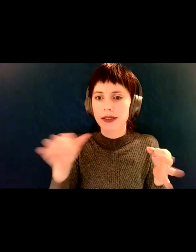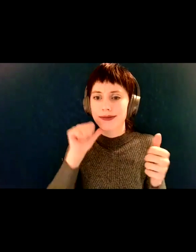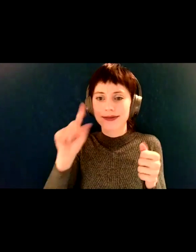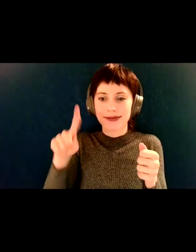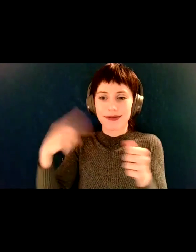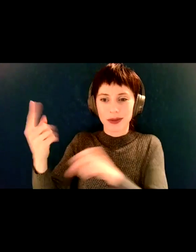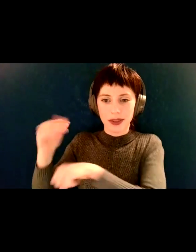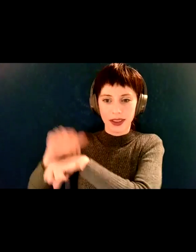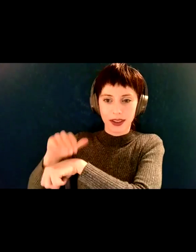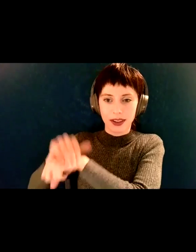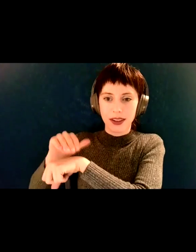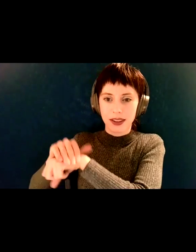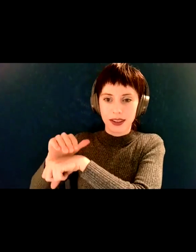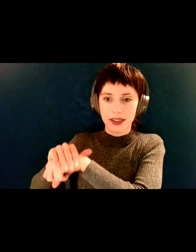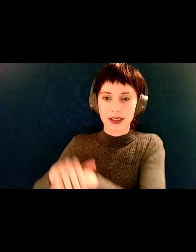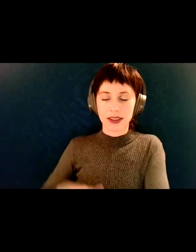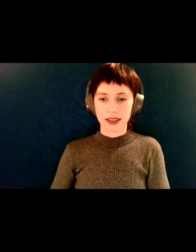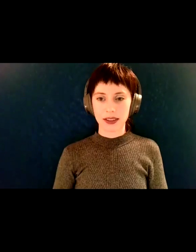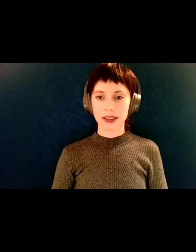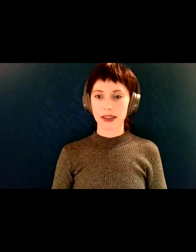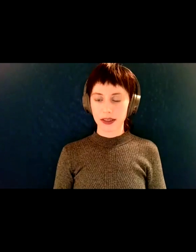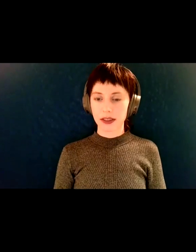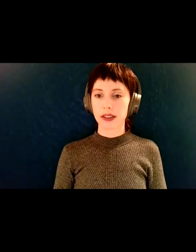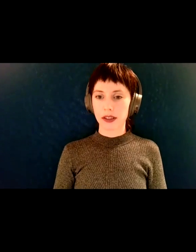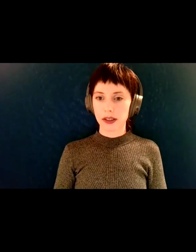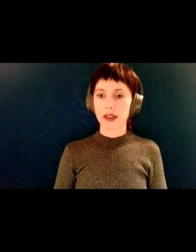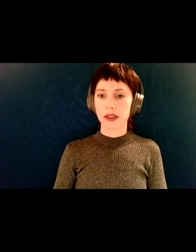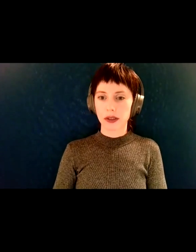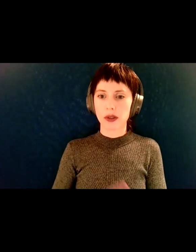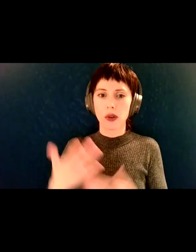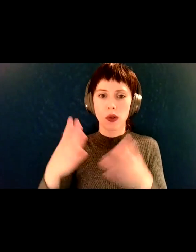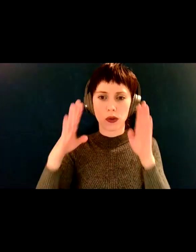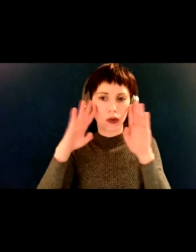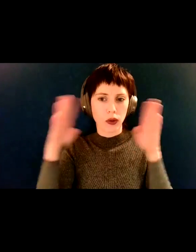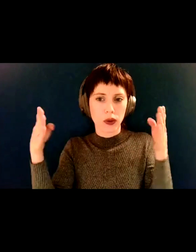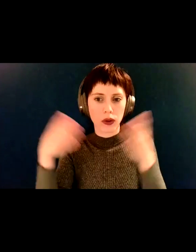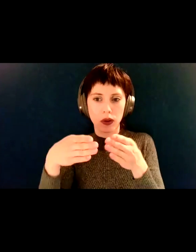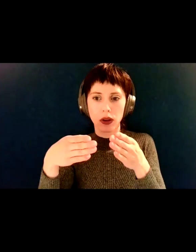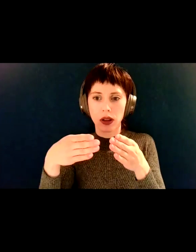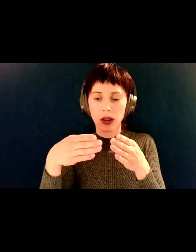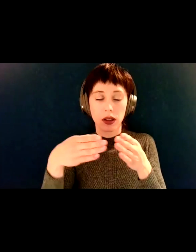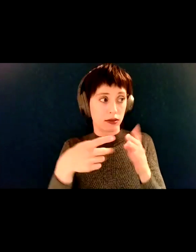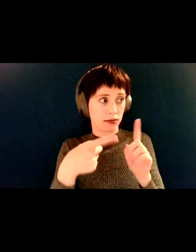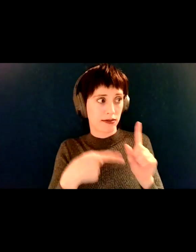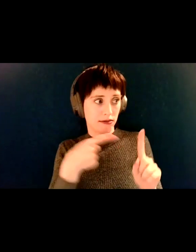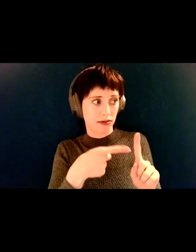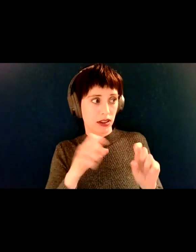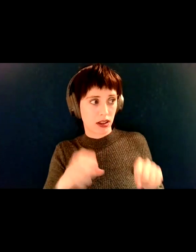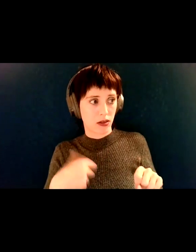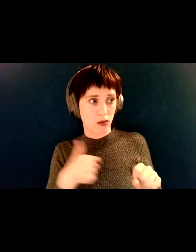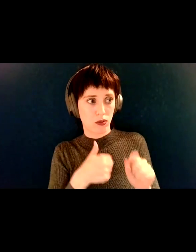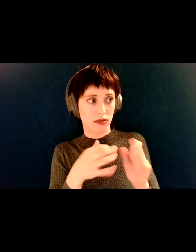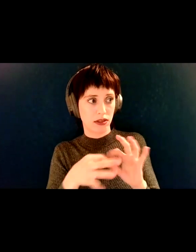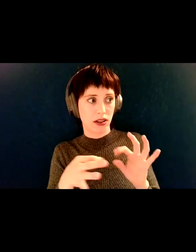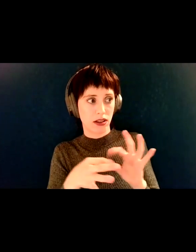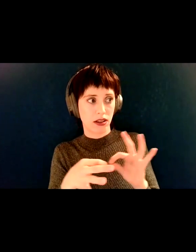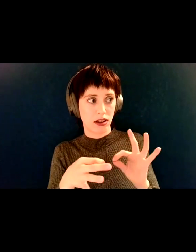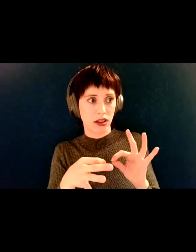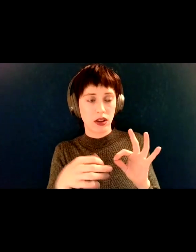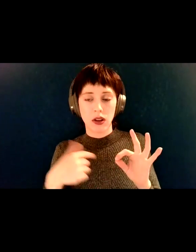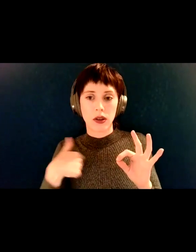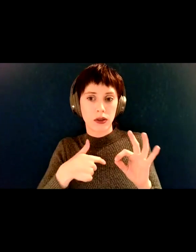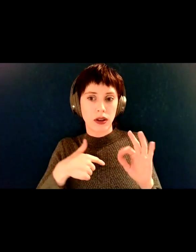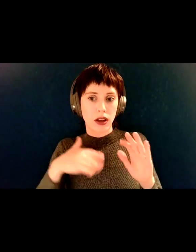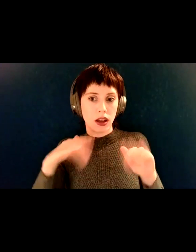our efforts on that. And focus our efforts on that. Specifically, can we say, um, uh, we haven't seen many